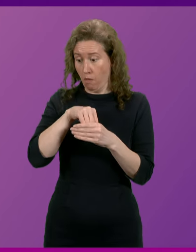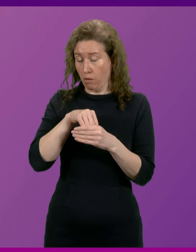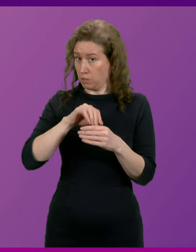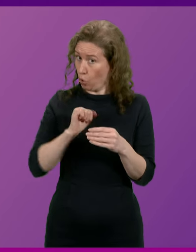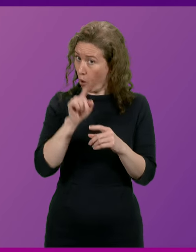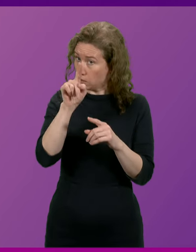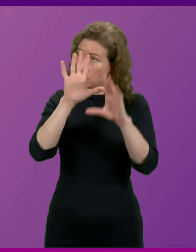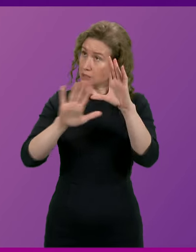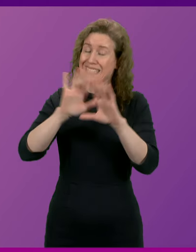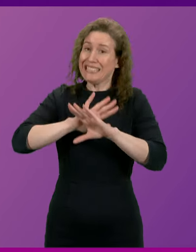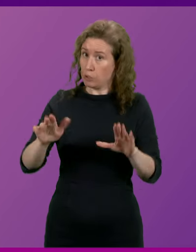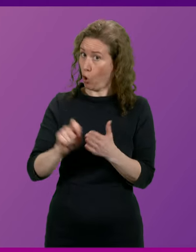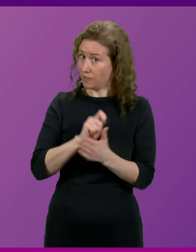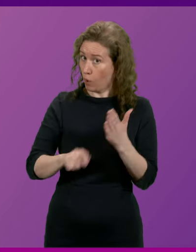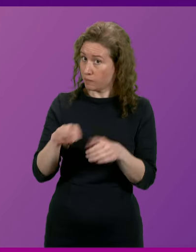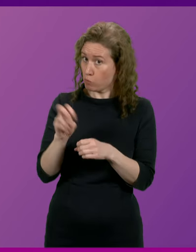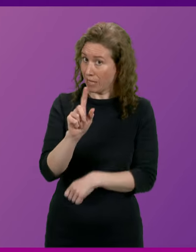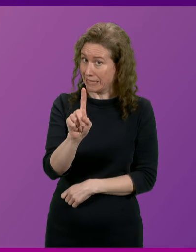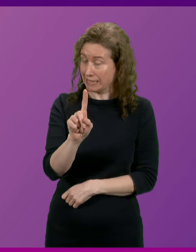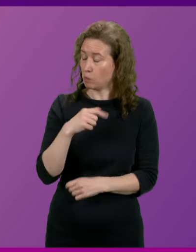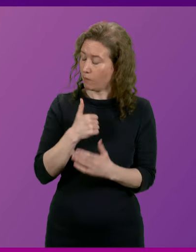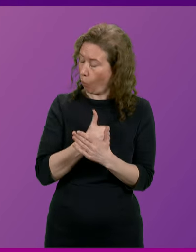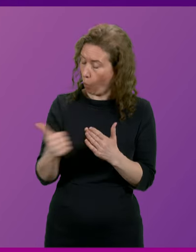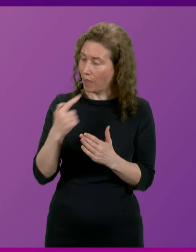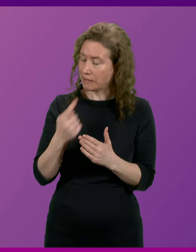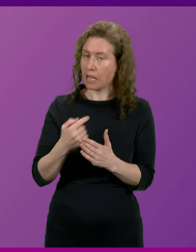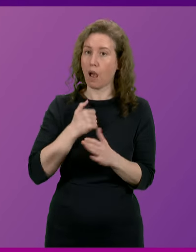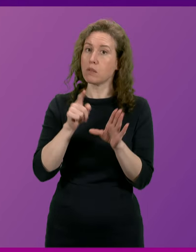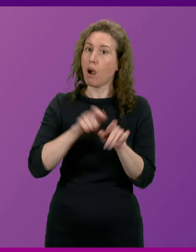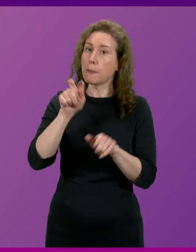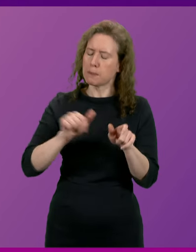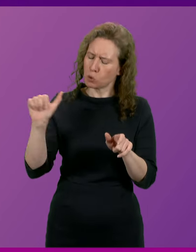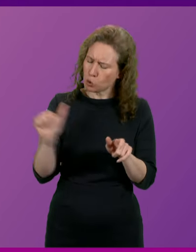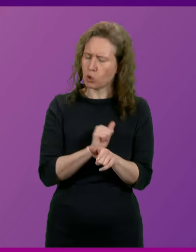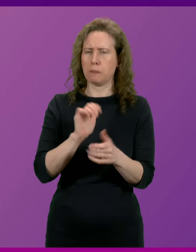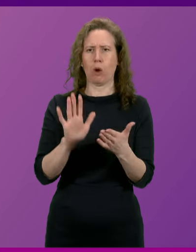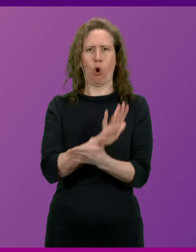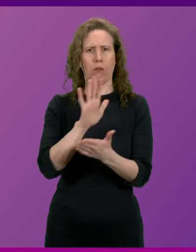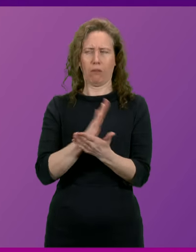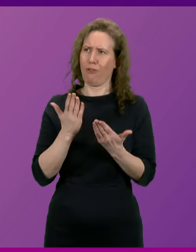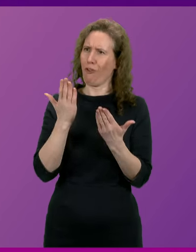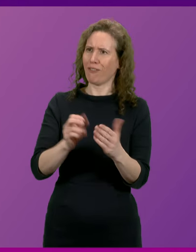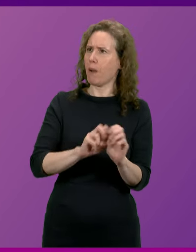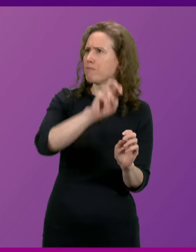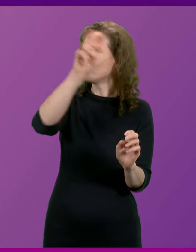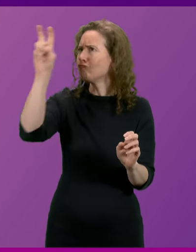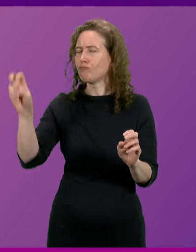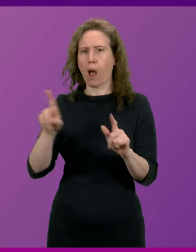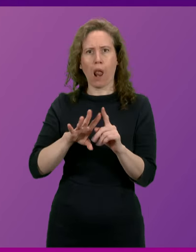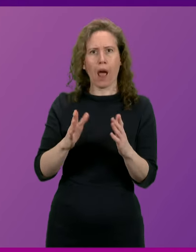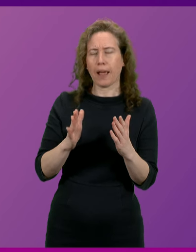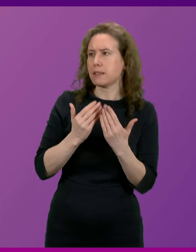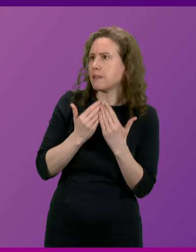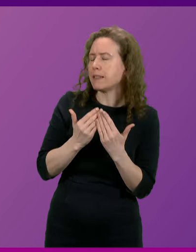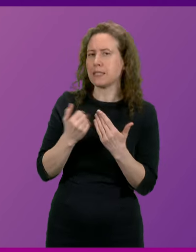did not vote for Brexit. We've long argued that our young people should enjoy the opportunities offered by mobility, such as study